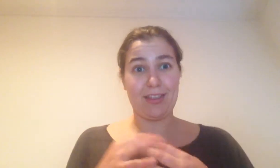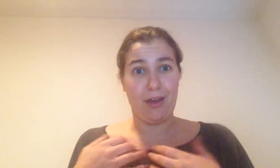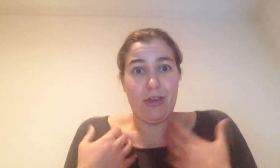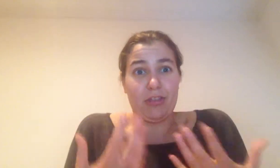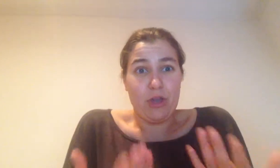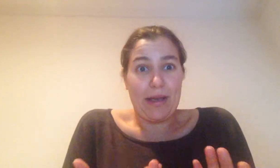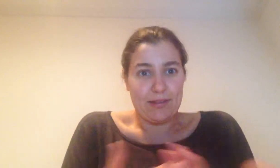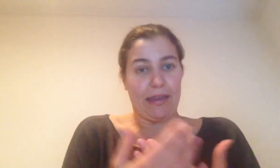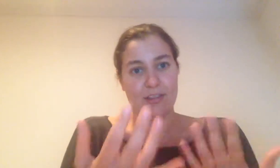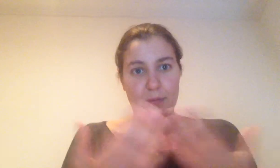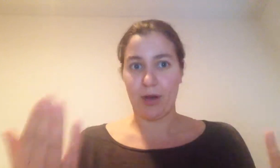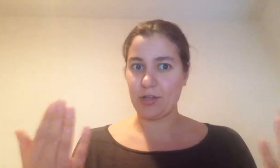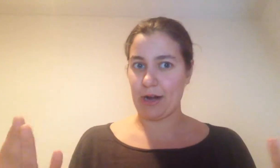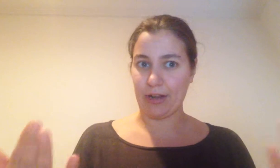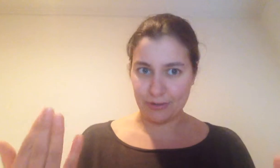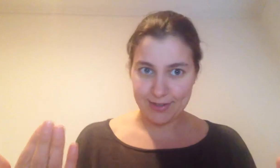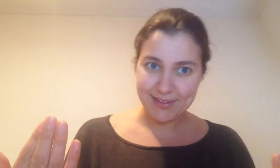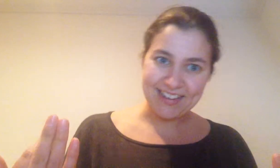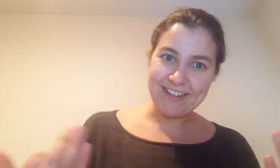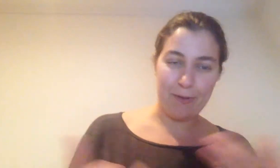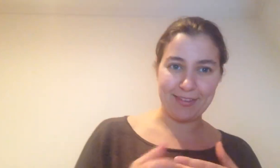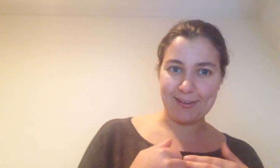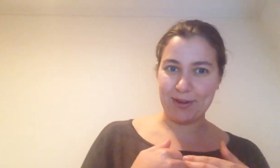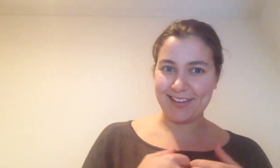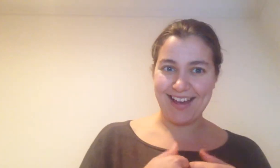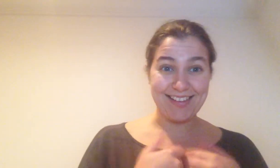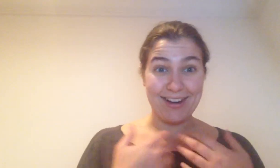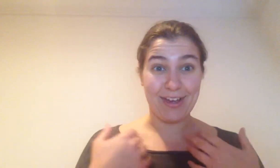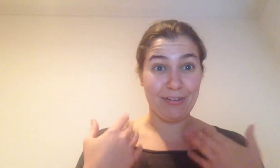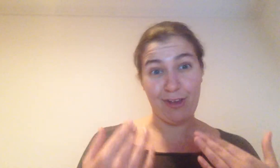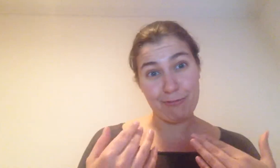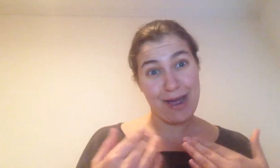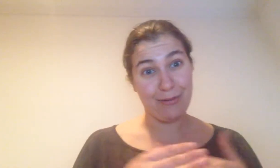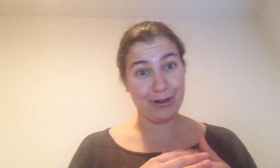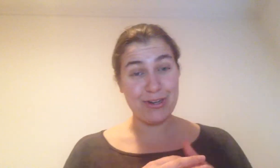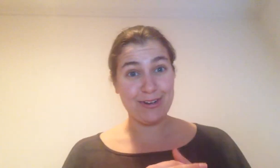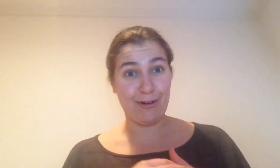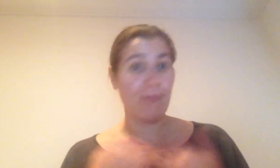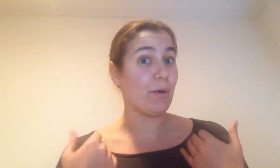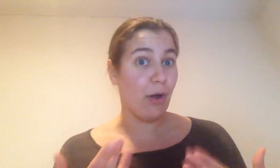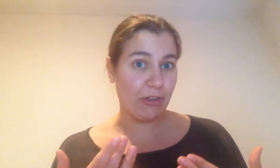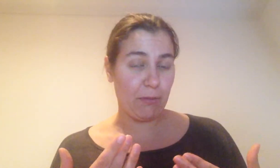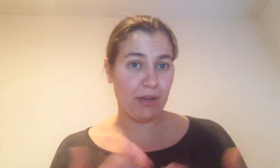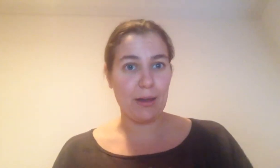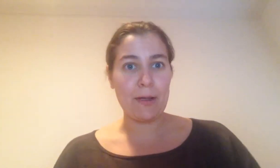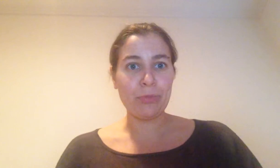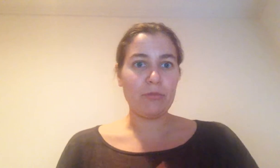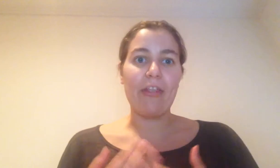The U.S. gets to boss around countries, right? But this is because it has a lot of kind of soft power or everyone knows it could beat it up rather